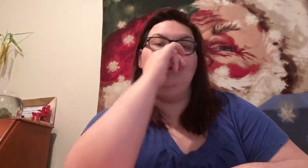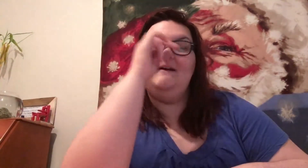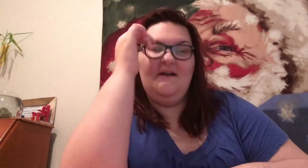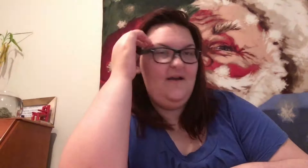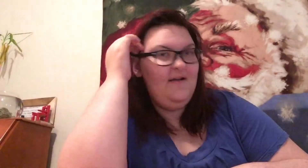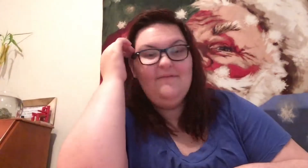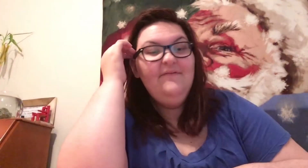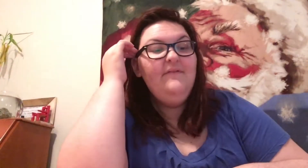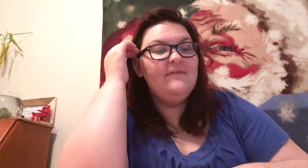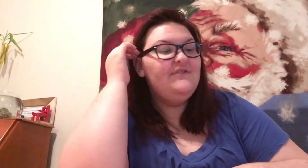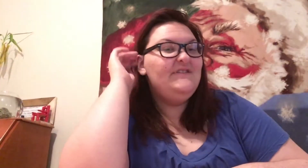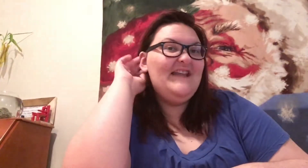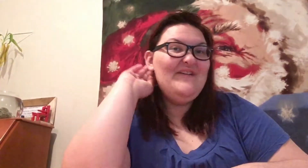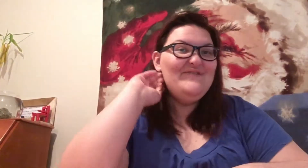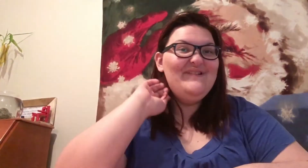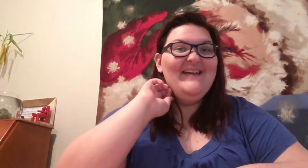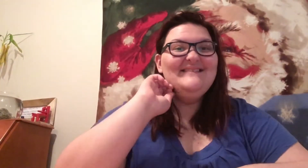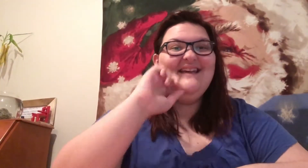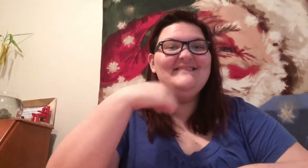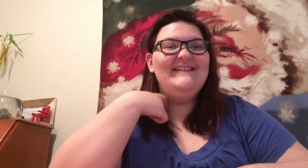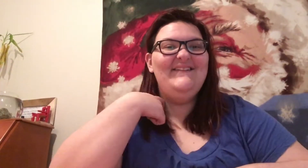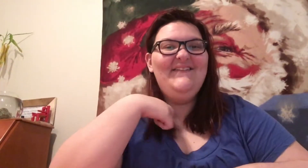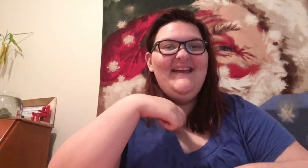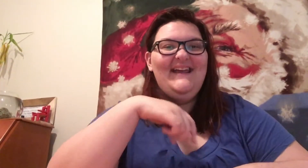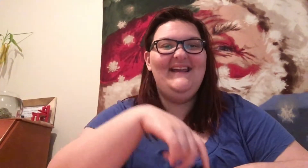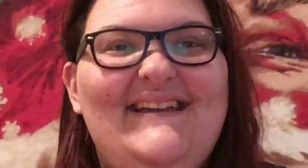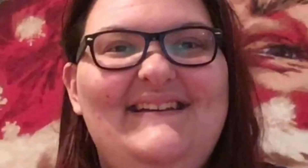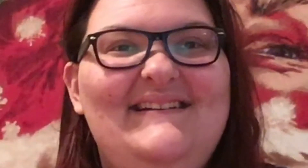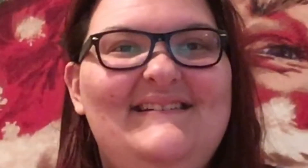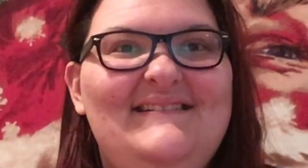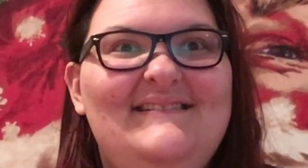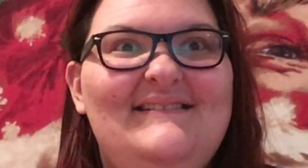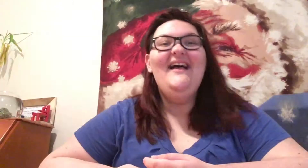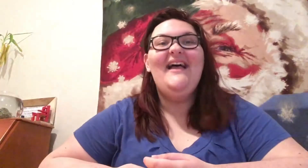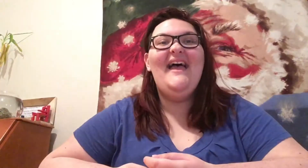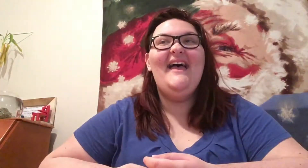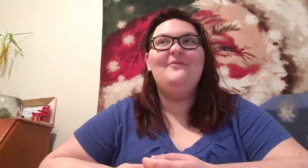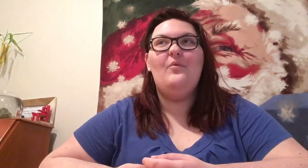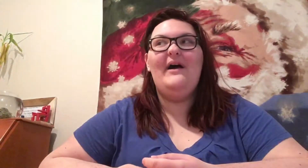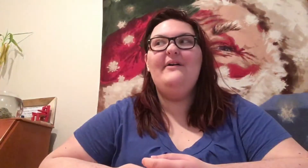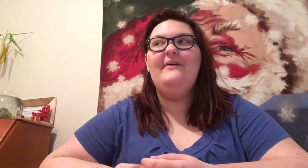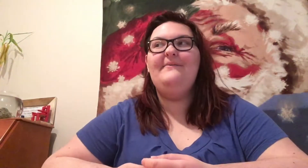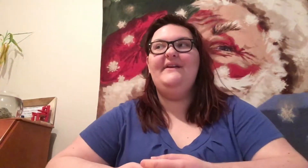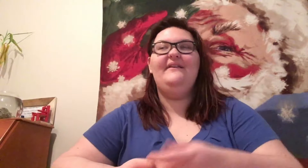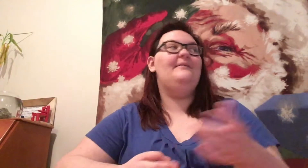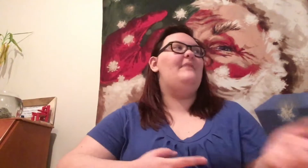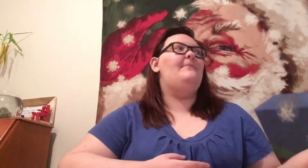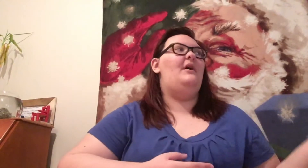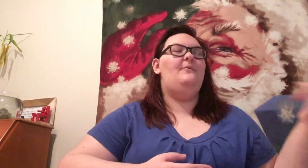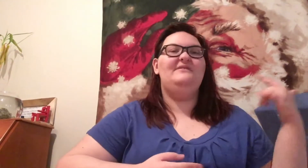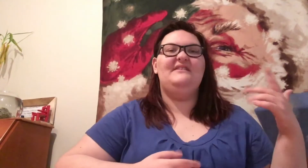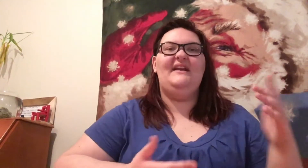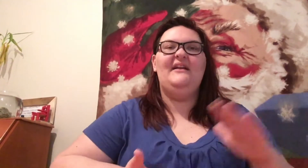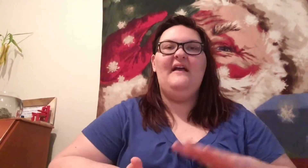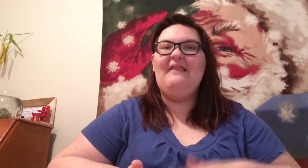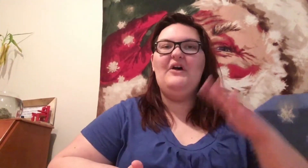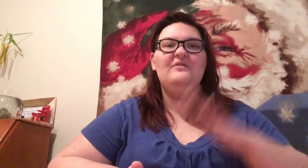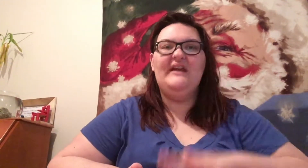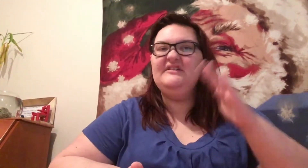there, she's like, ooh, healthy. How's going? And while I'm there, my mom was like, hello, healthy